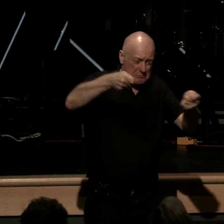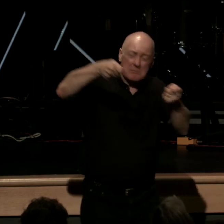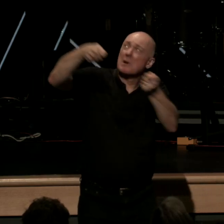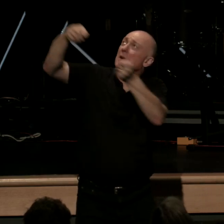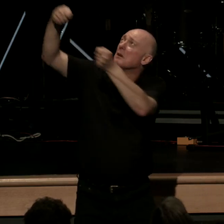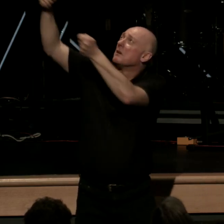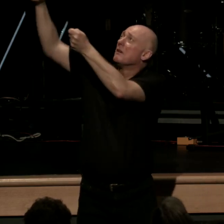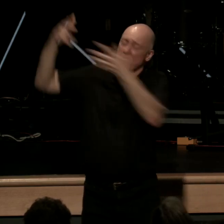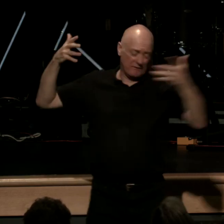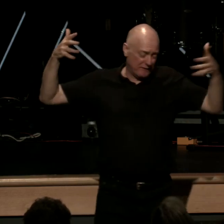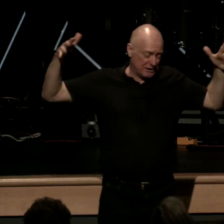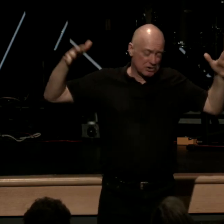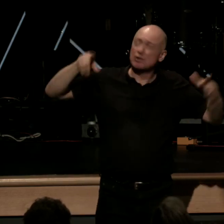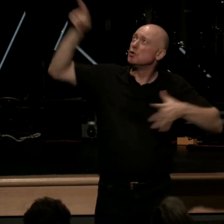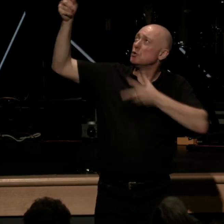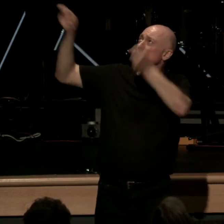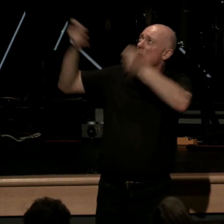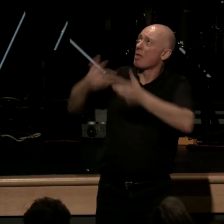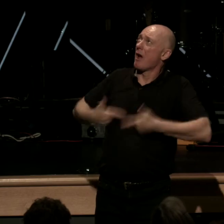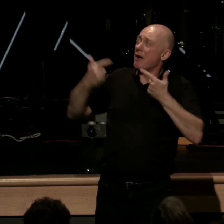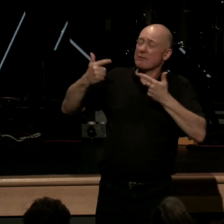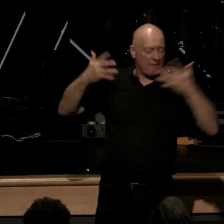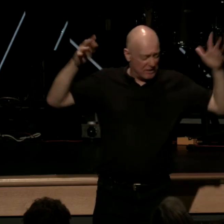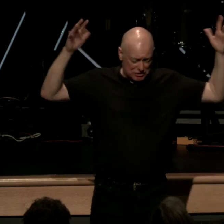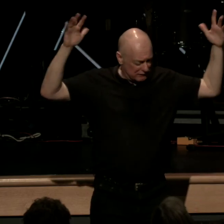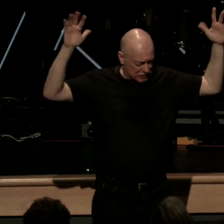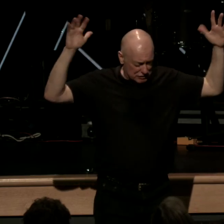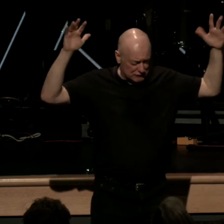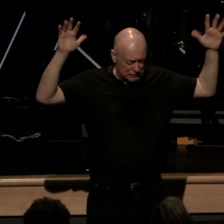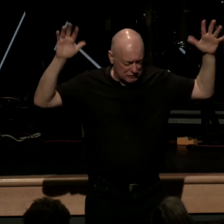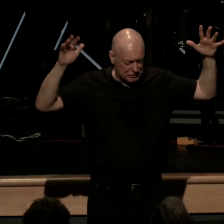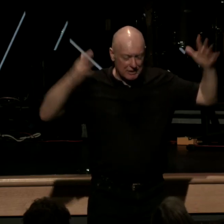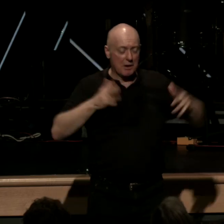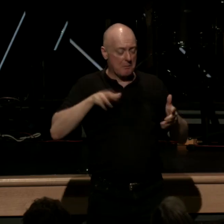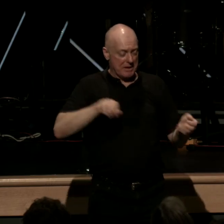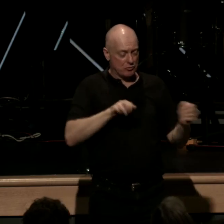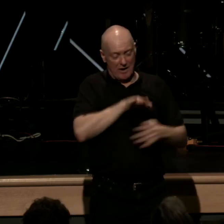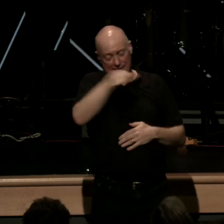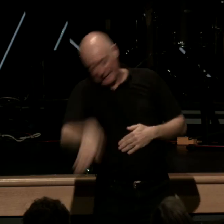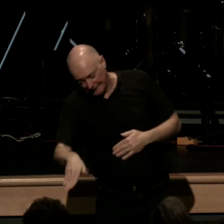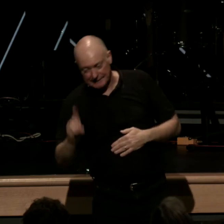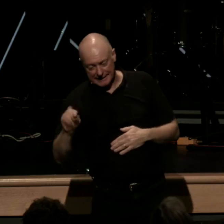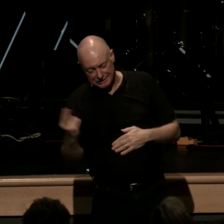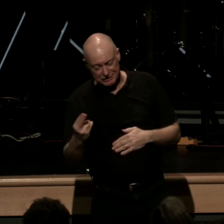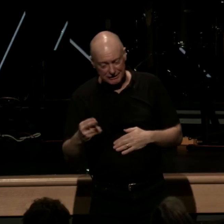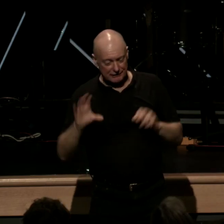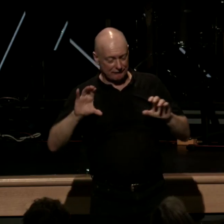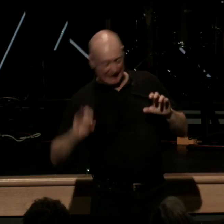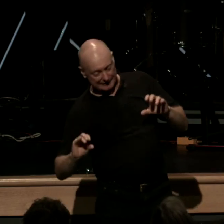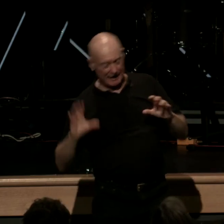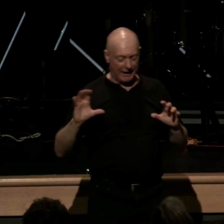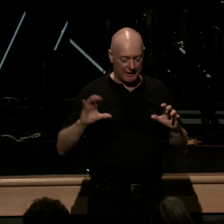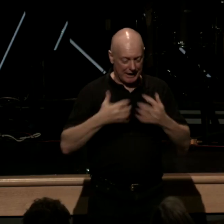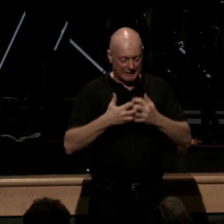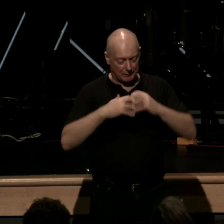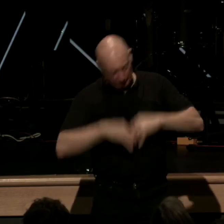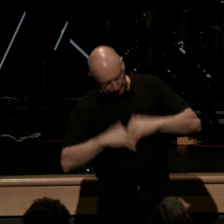driving i'm done i'm done dead ends i'm done getting in the ditch i'm done flat tires i'm done broken down engines i'm done with all that